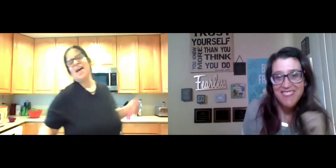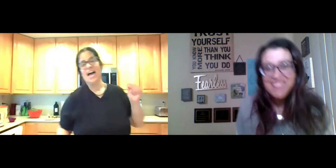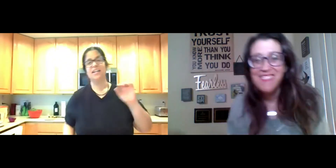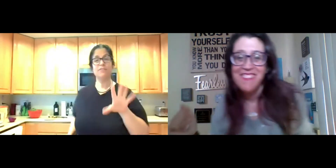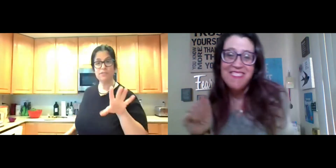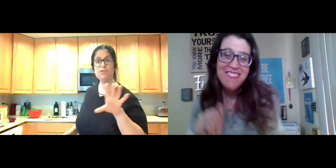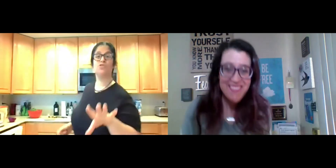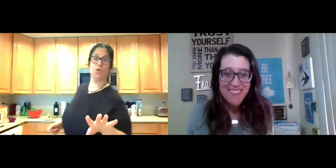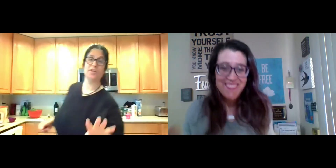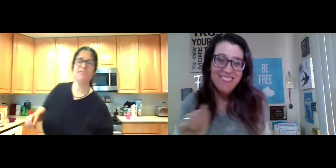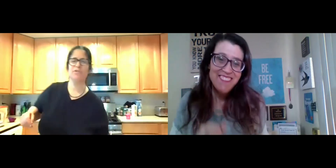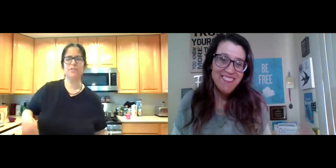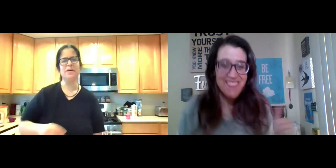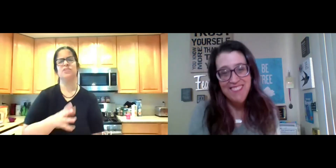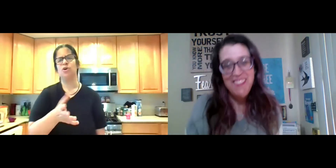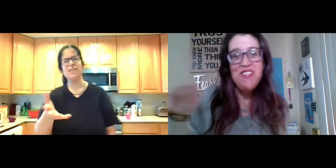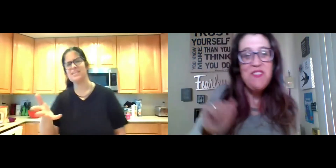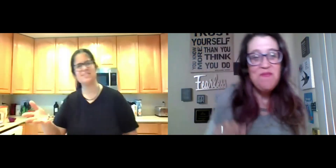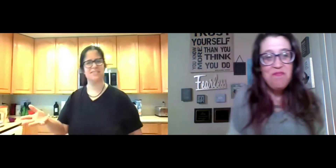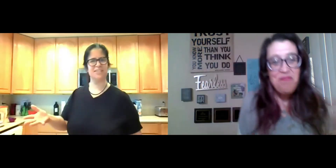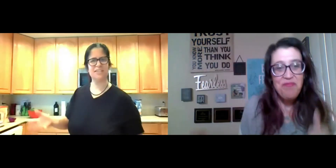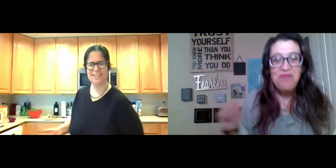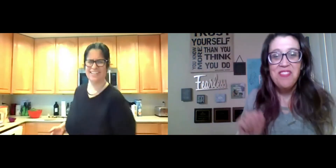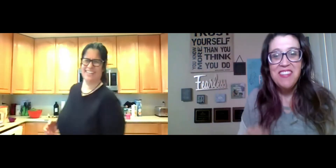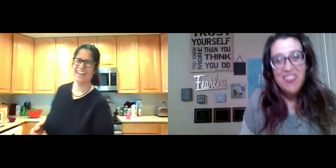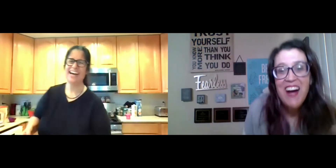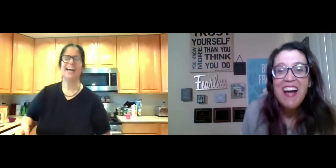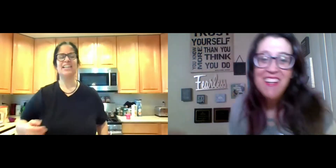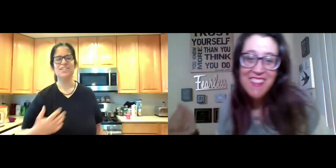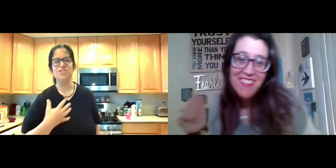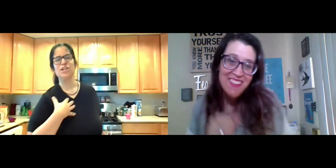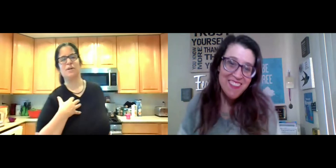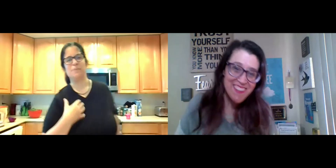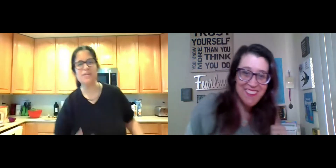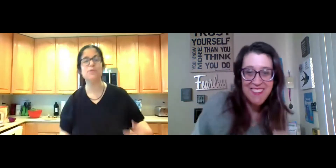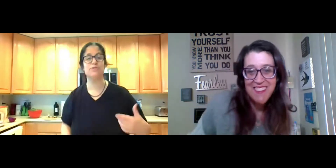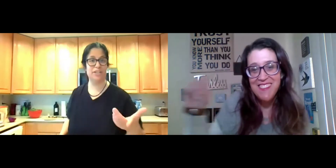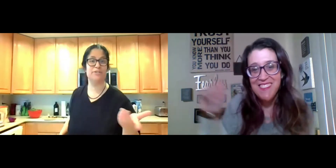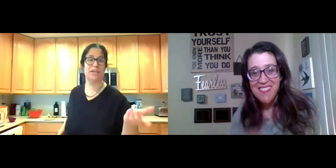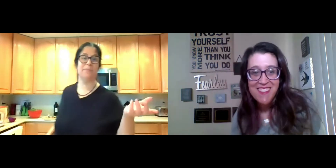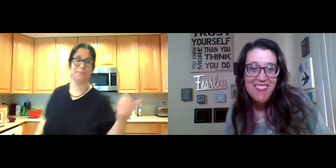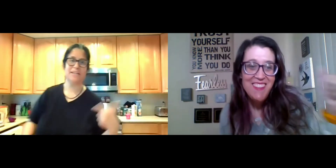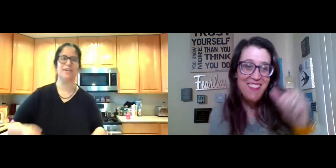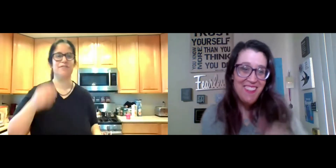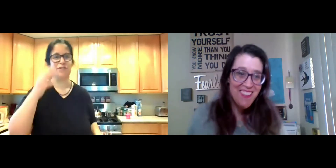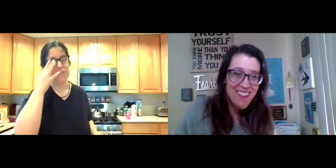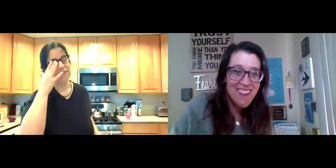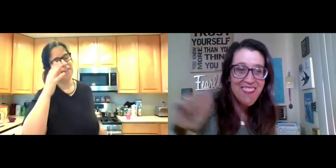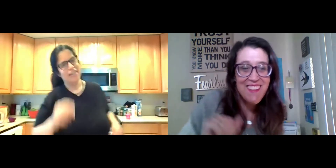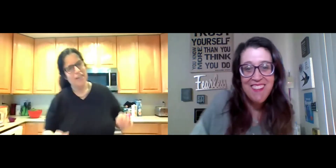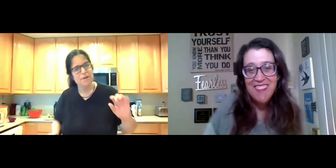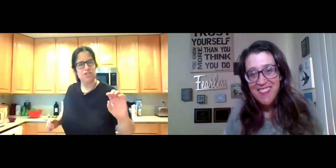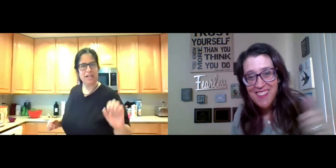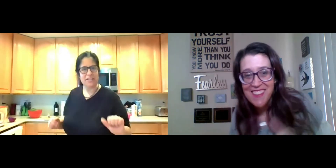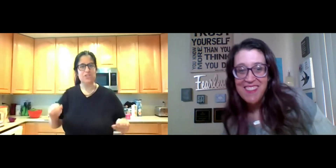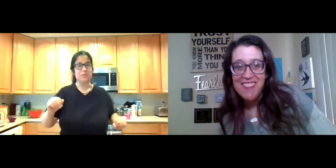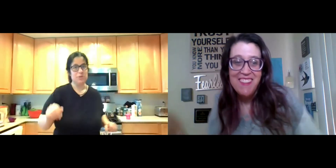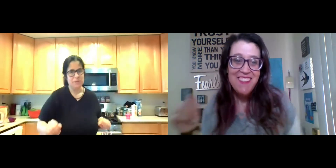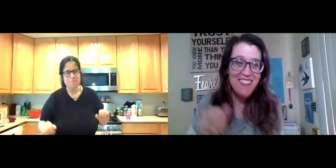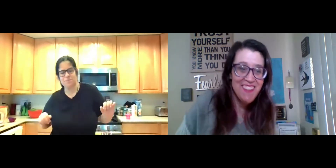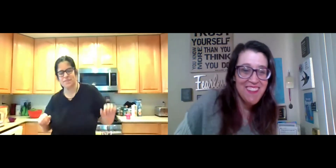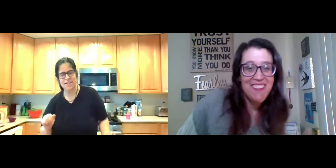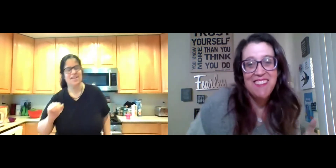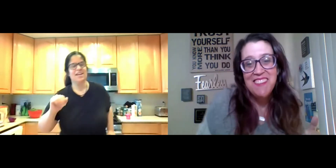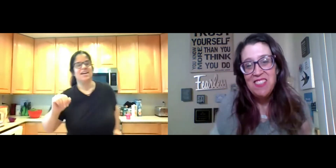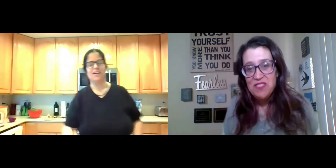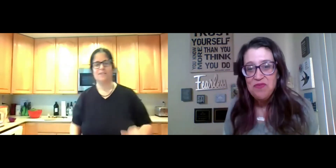rhythm. And even if you don't have rhythm, nobody has to see like me, who's videotaping myself for the challenge I'm